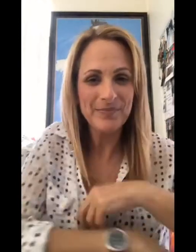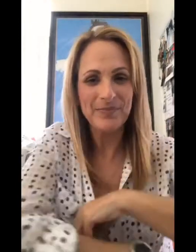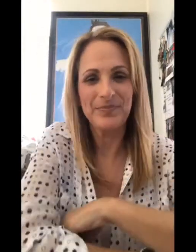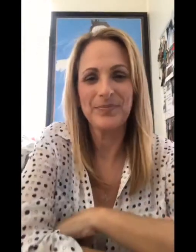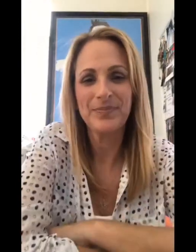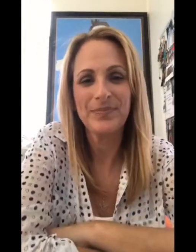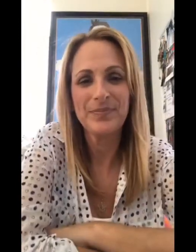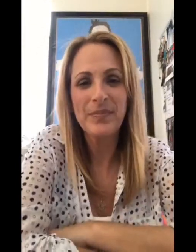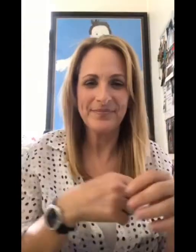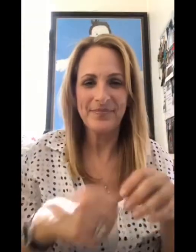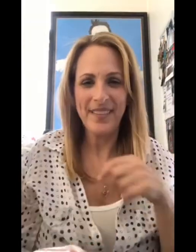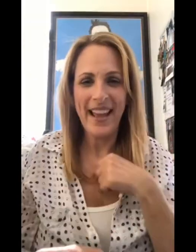group. was fun.